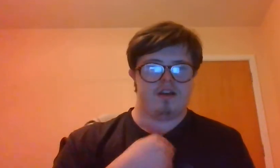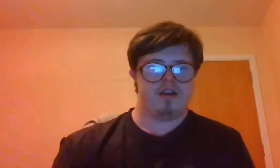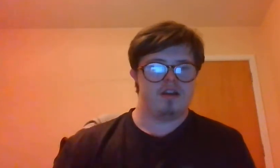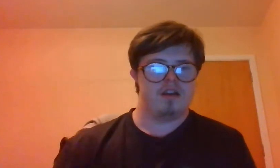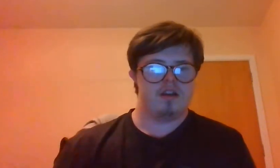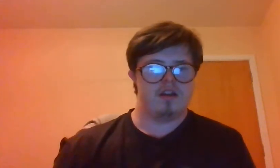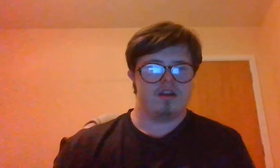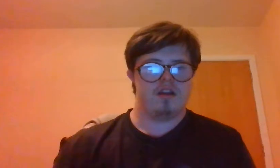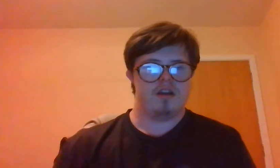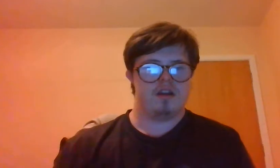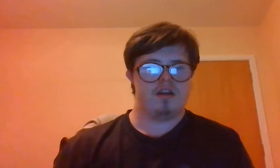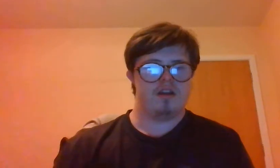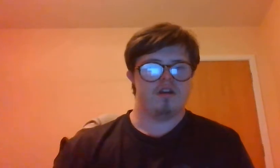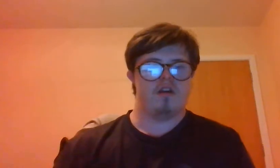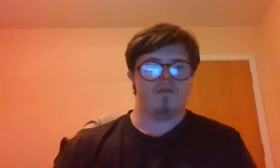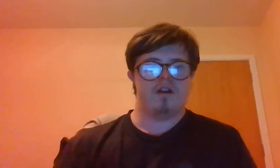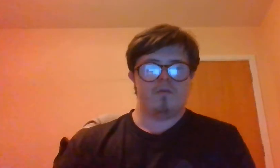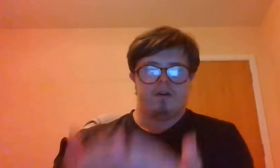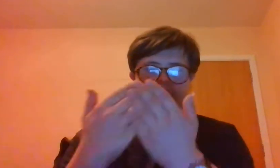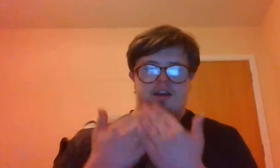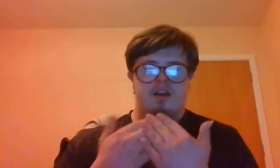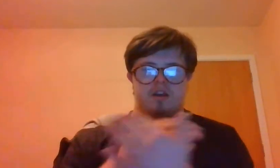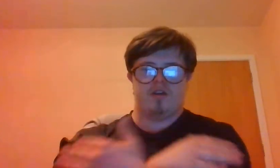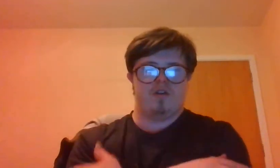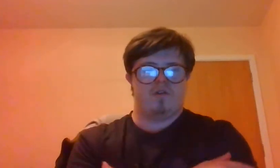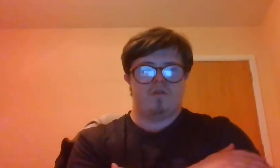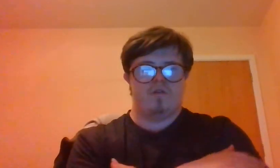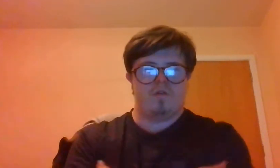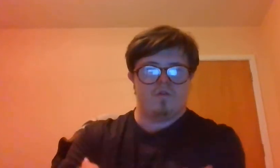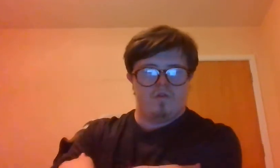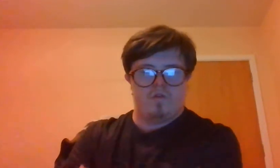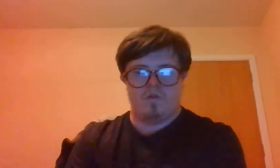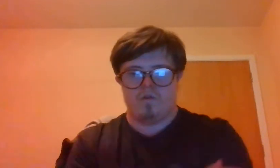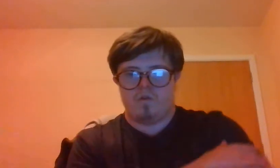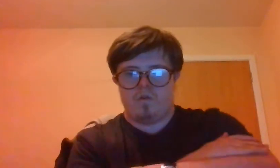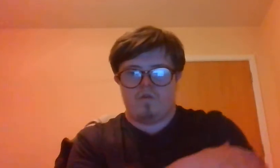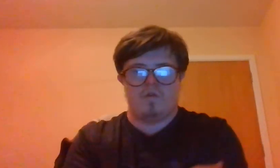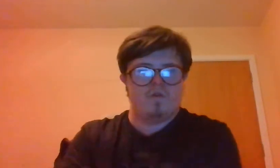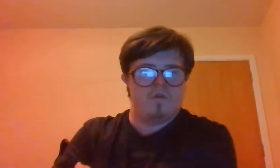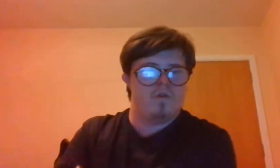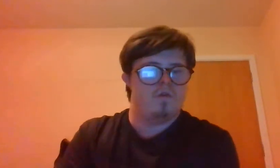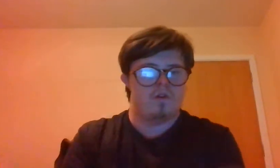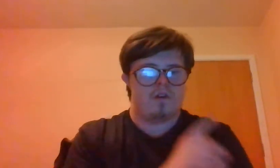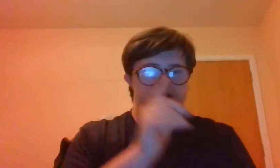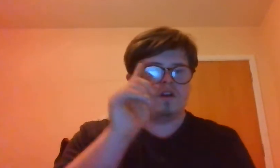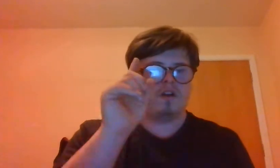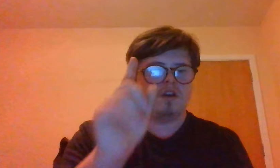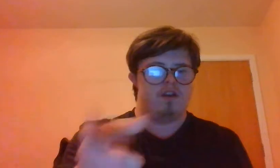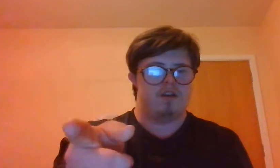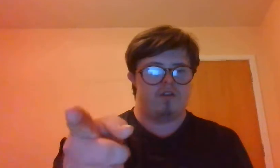I only wanna hold you.